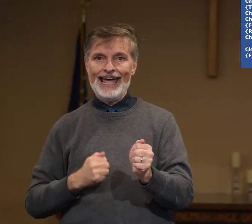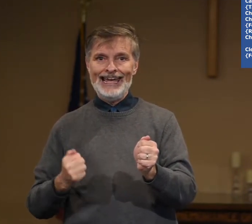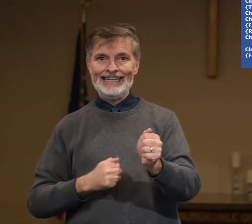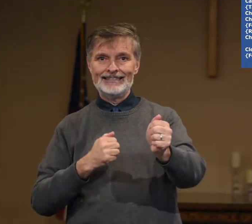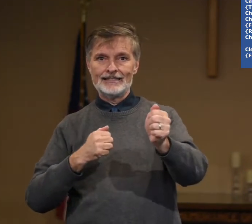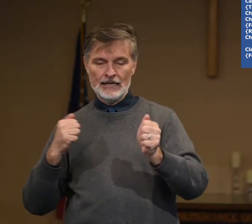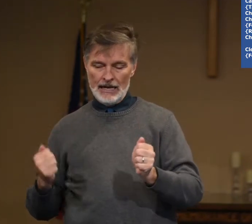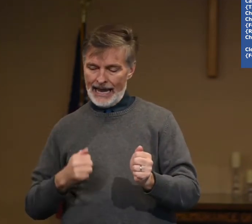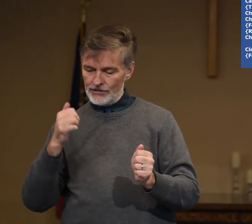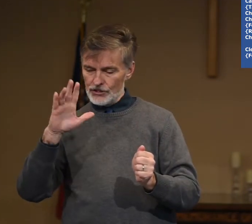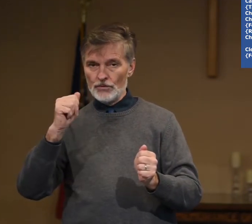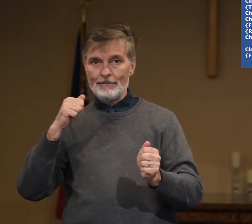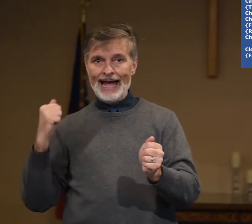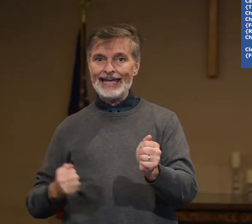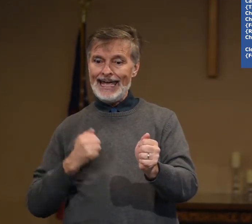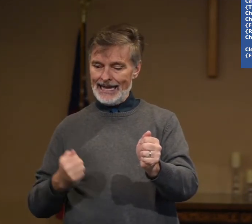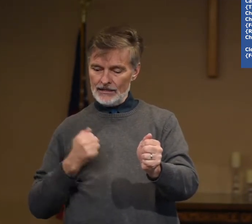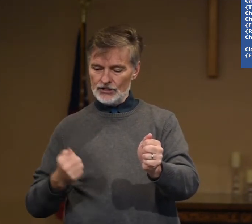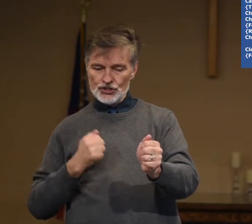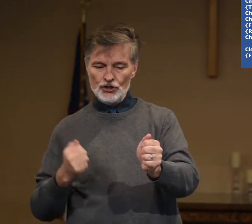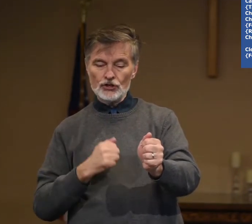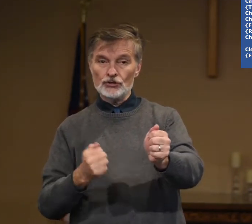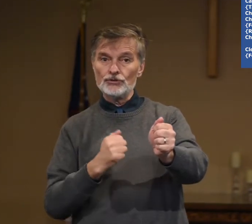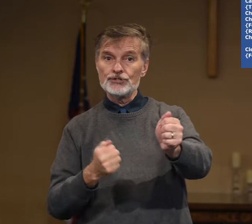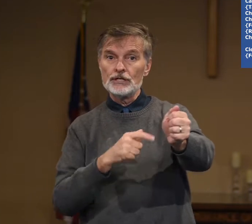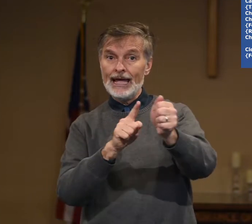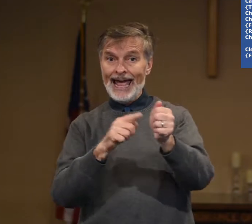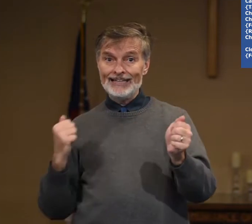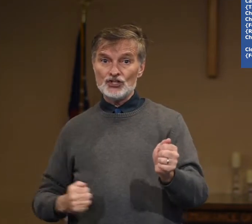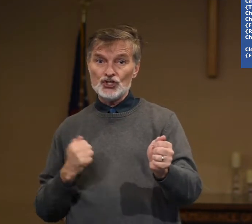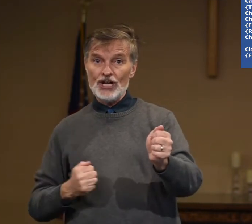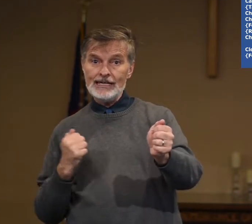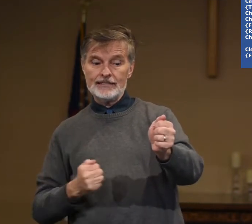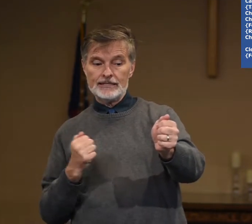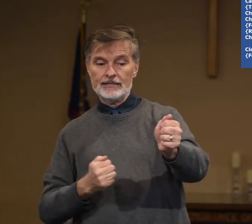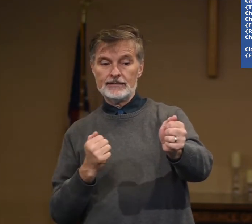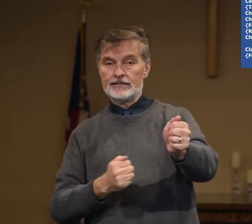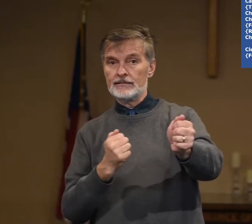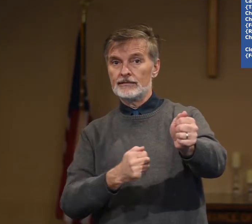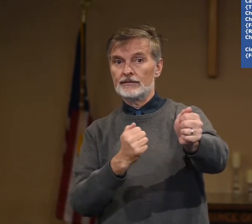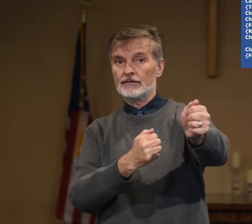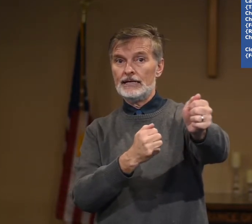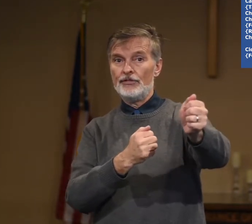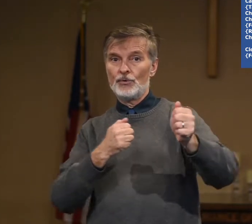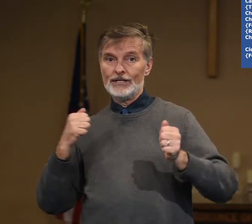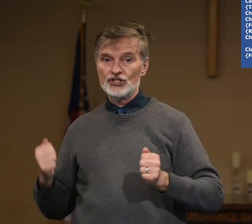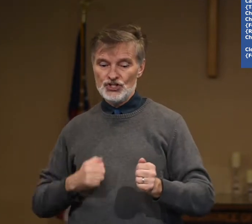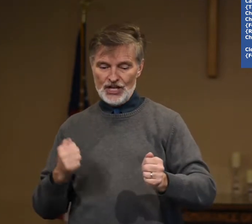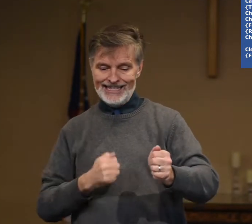A's. And so the backhand circles and chases the other one, chase.